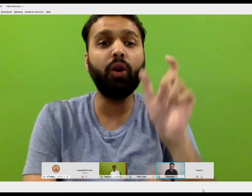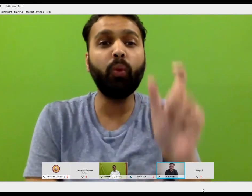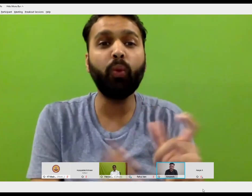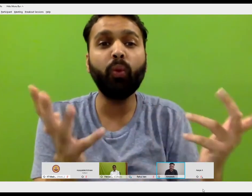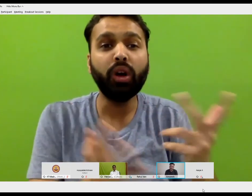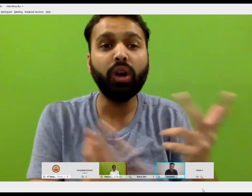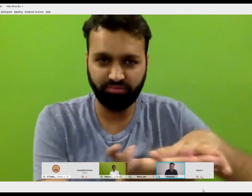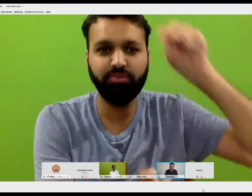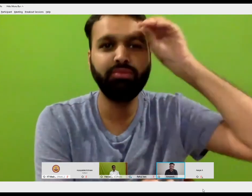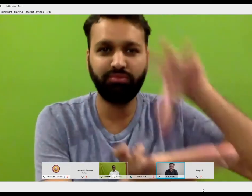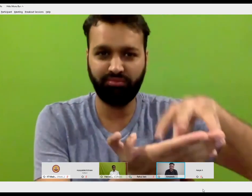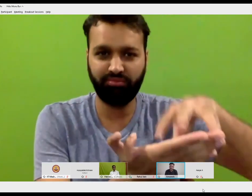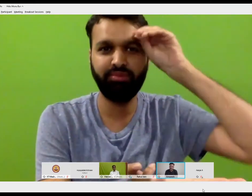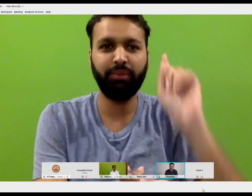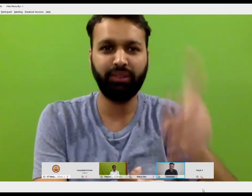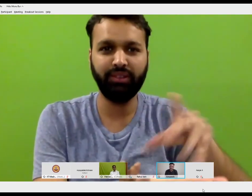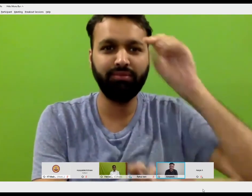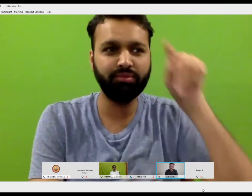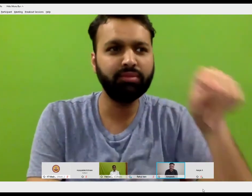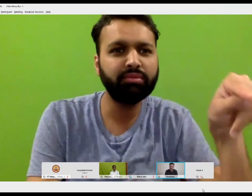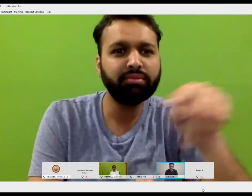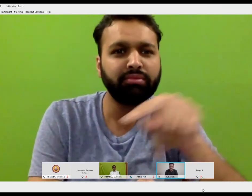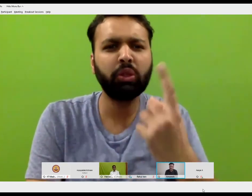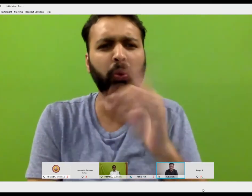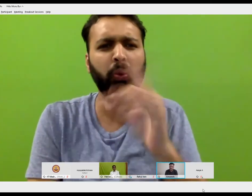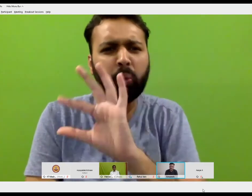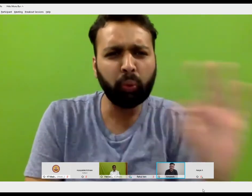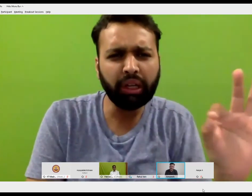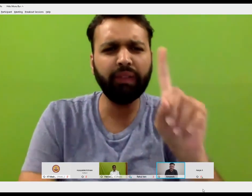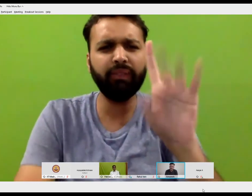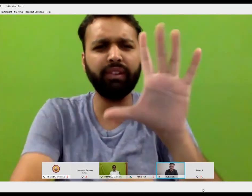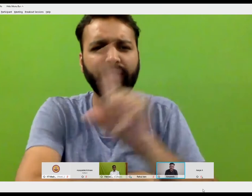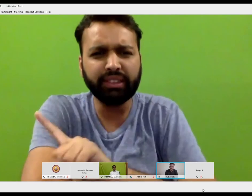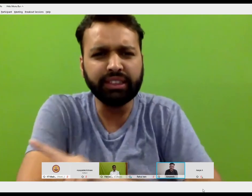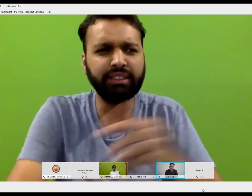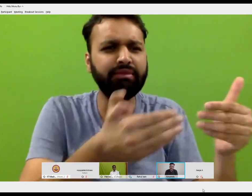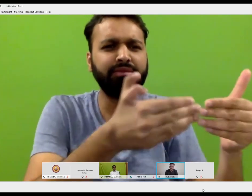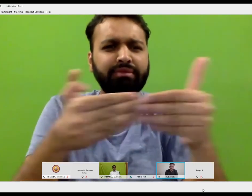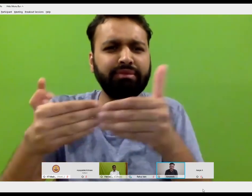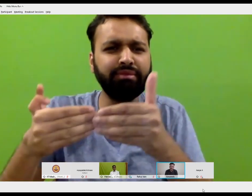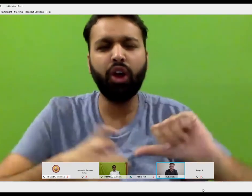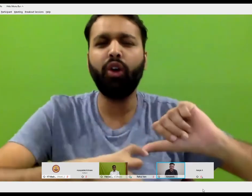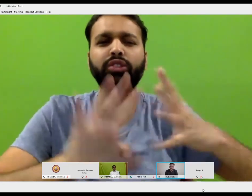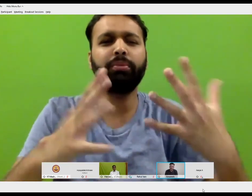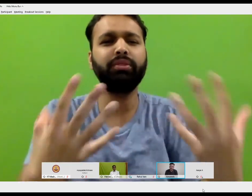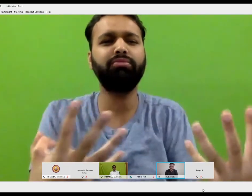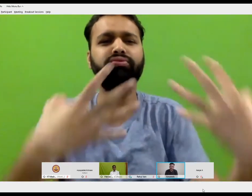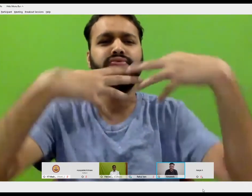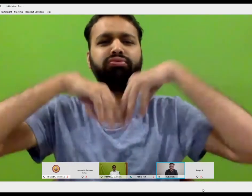of time, the local varieties also we had to learn. So probably, you know, like